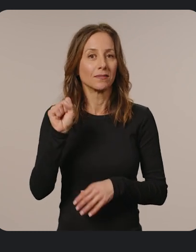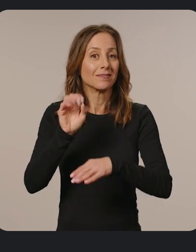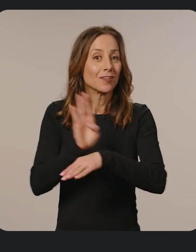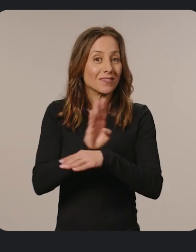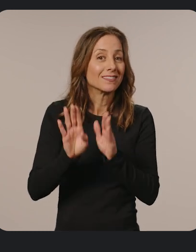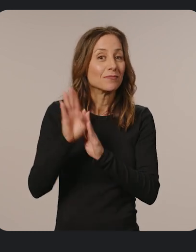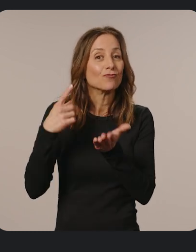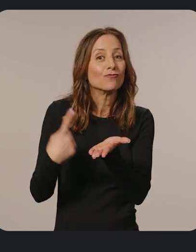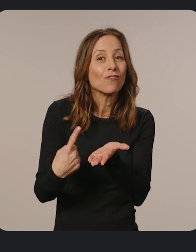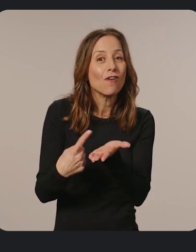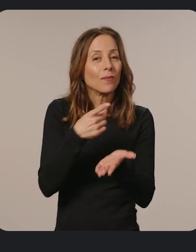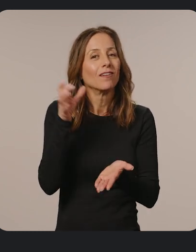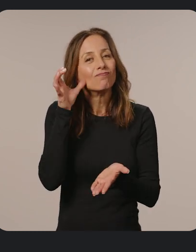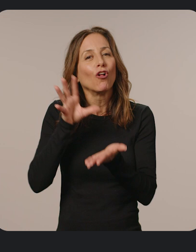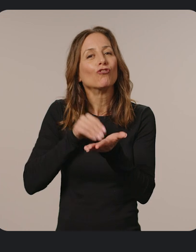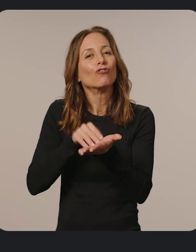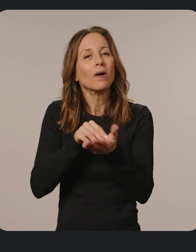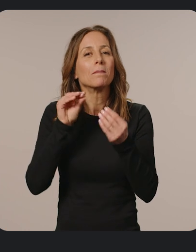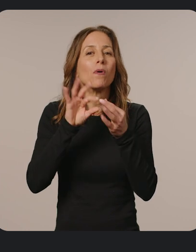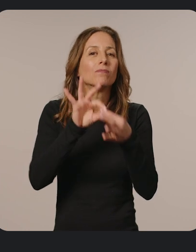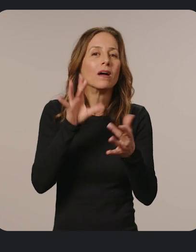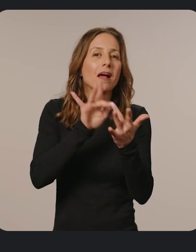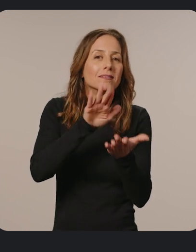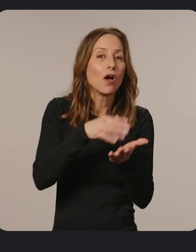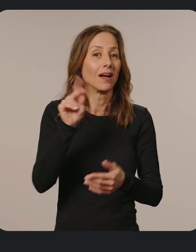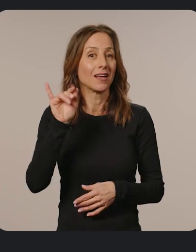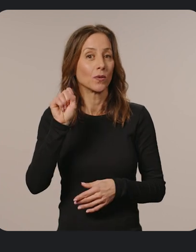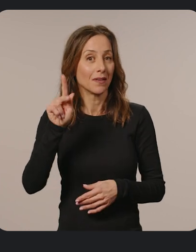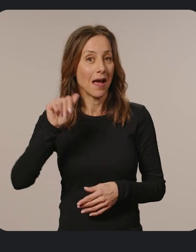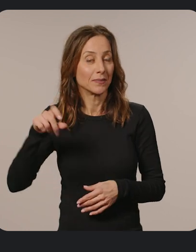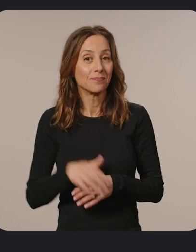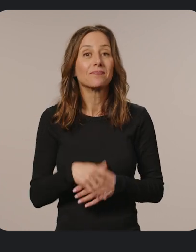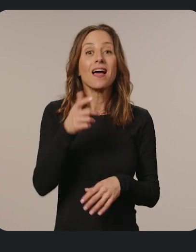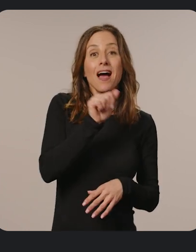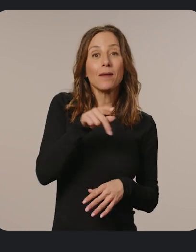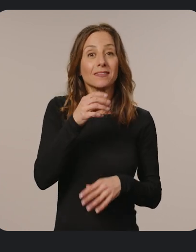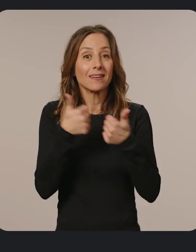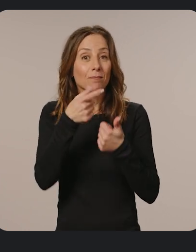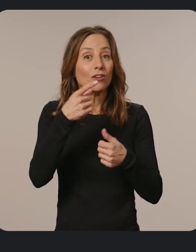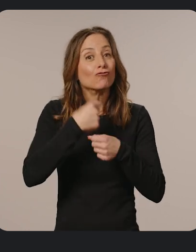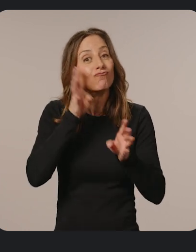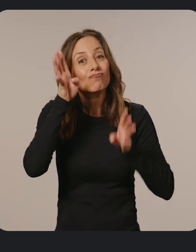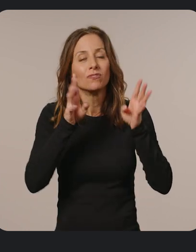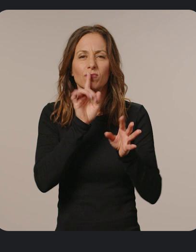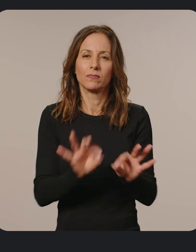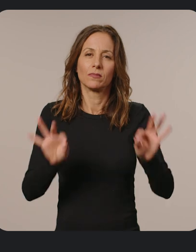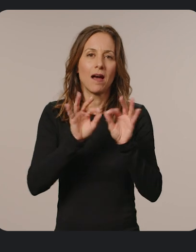Dev Talks to hear more about contact center and kiosk apps. The apps and games you create are essential to how Chromebooks help